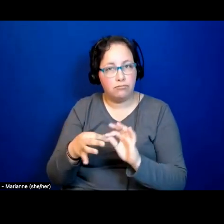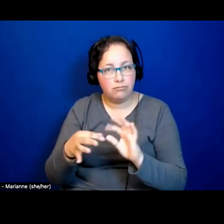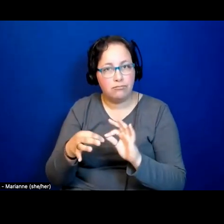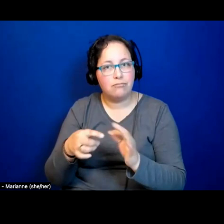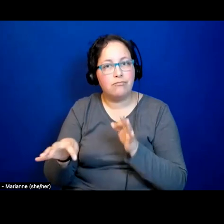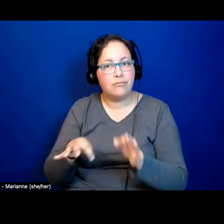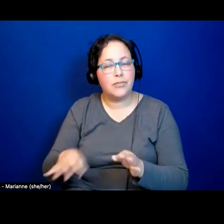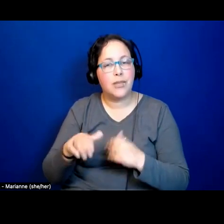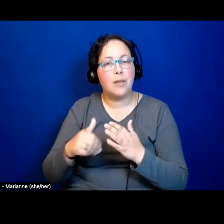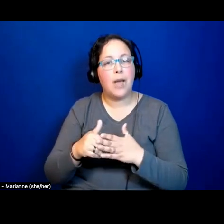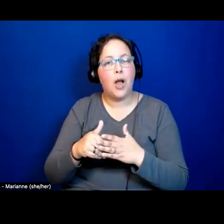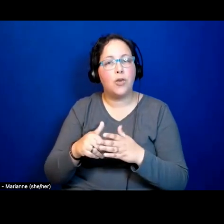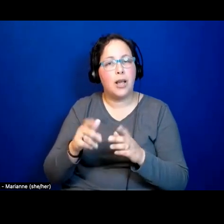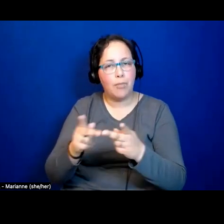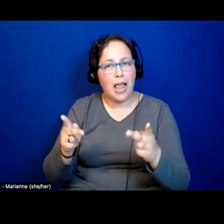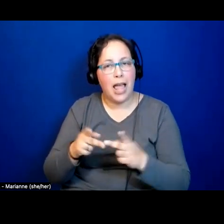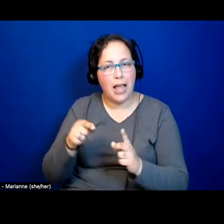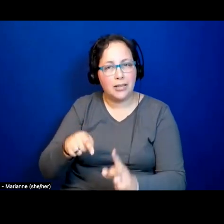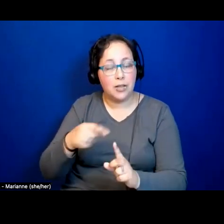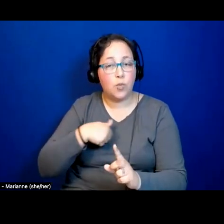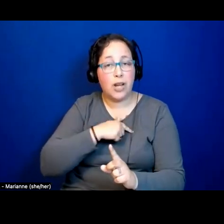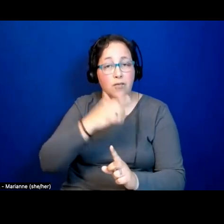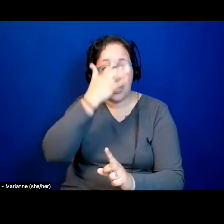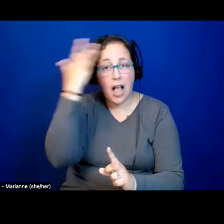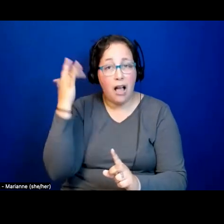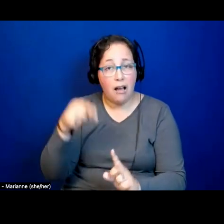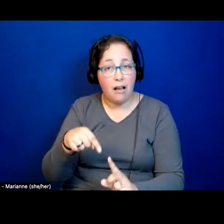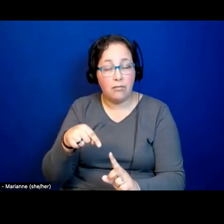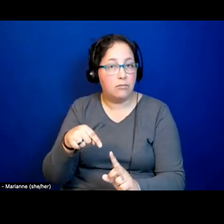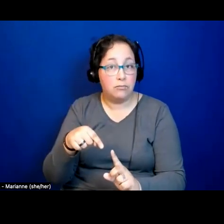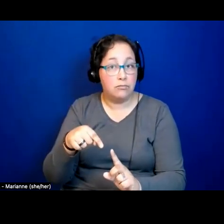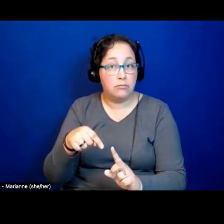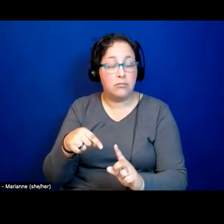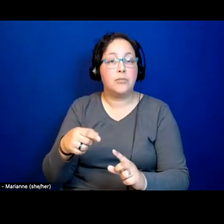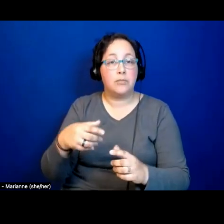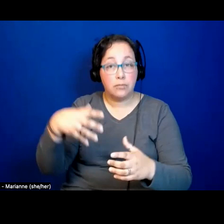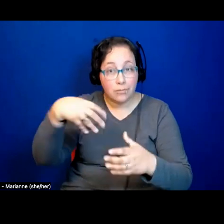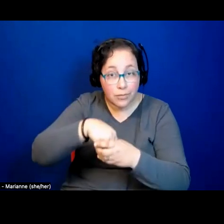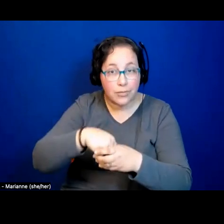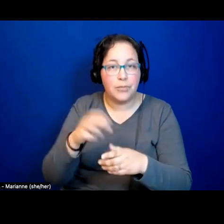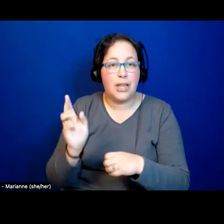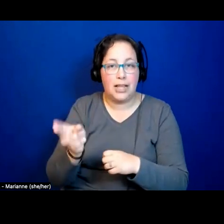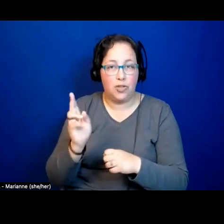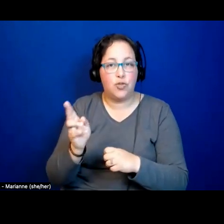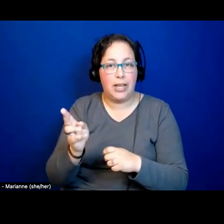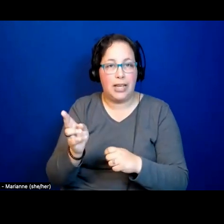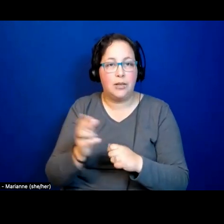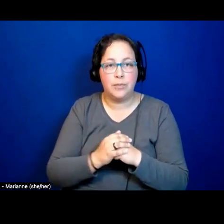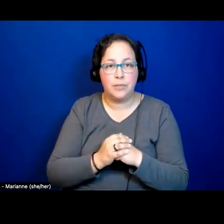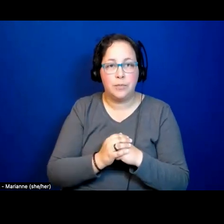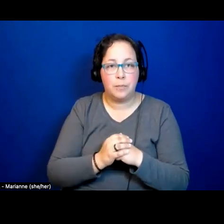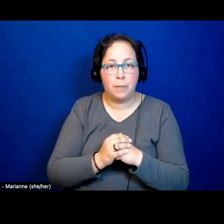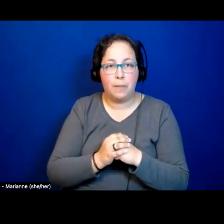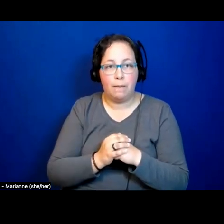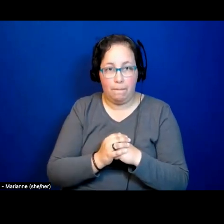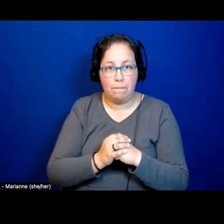forgotten places are not outside of history, but rather in forgotten places, wherever